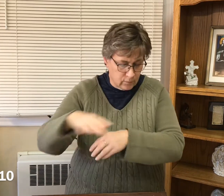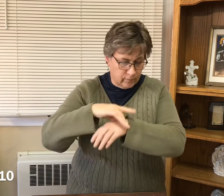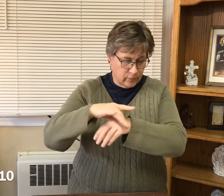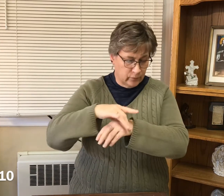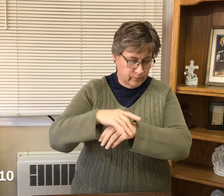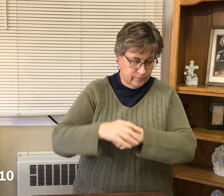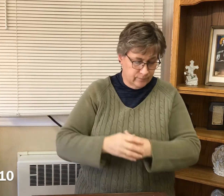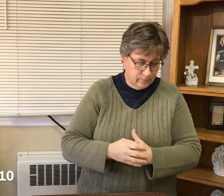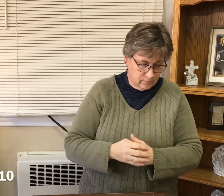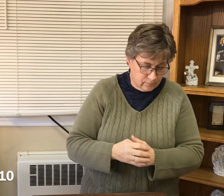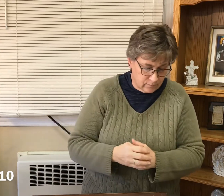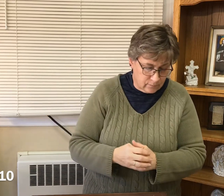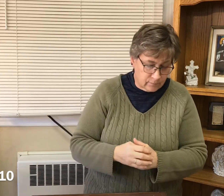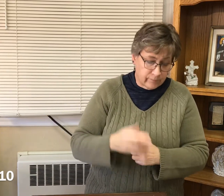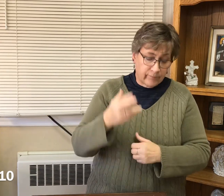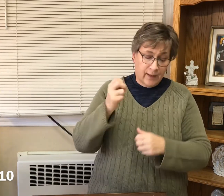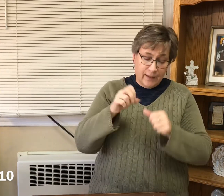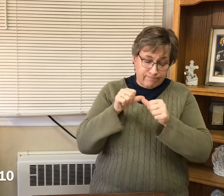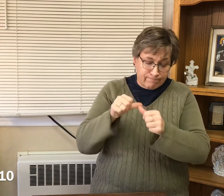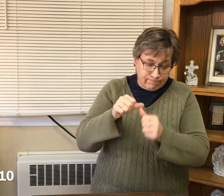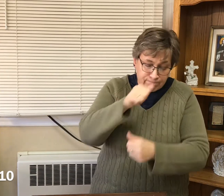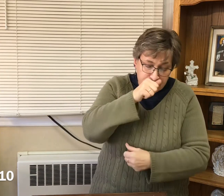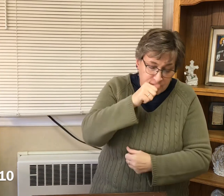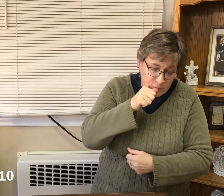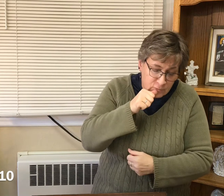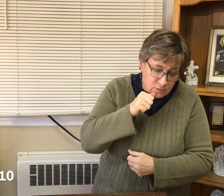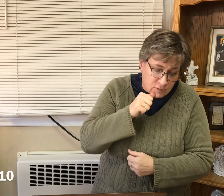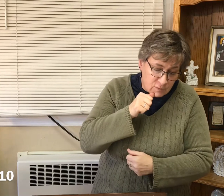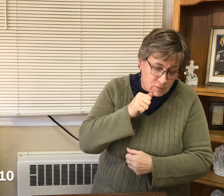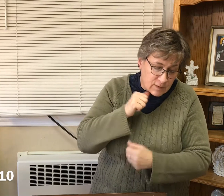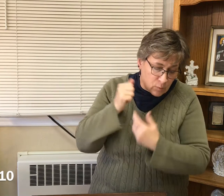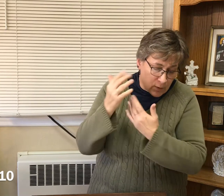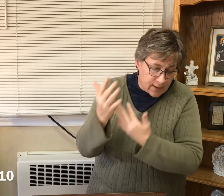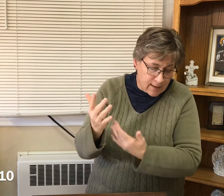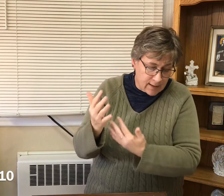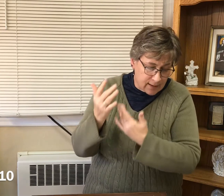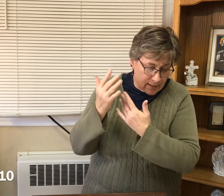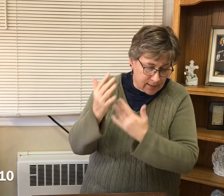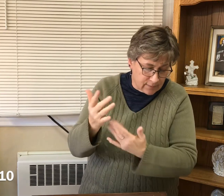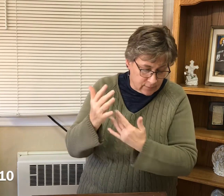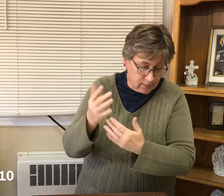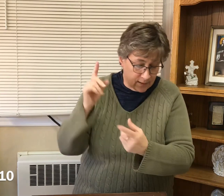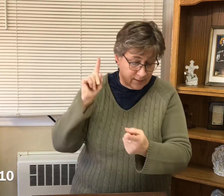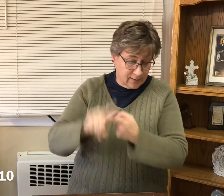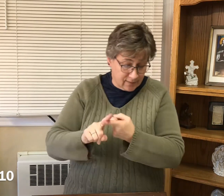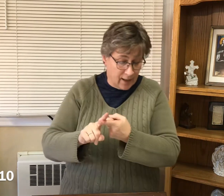Be patient with it. Until it receives the early and the late rains.